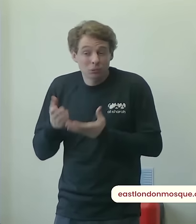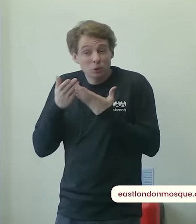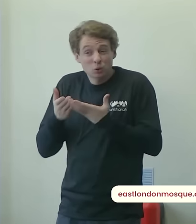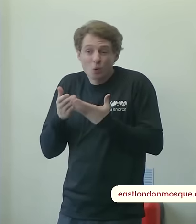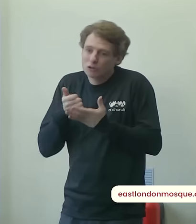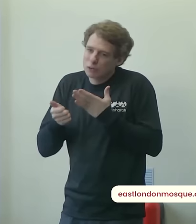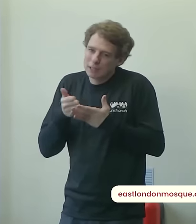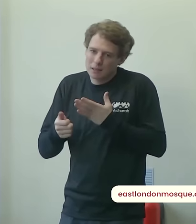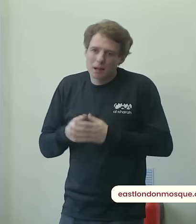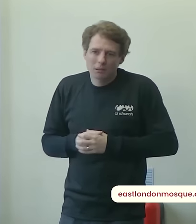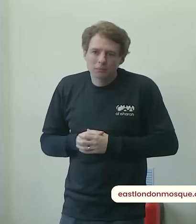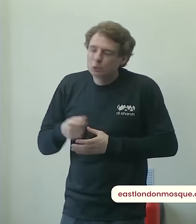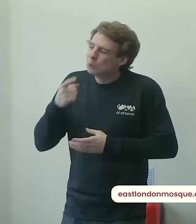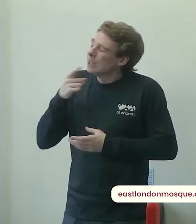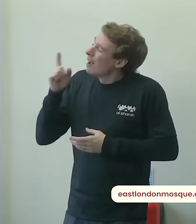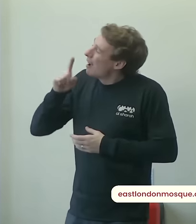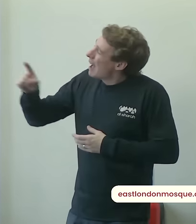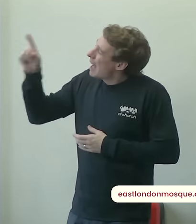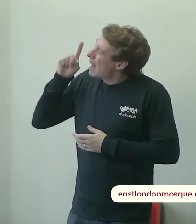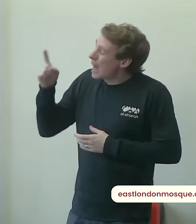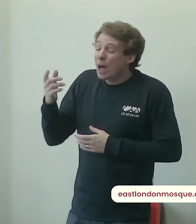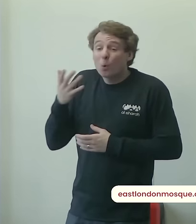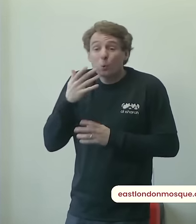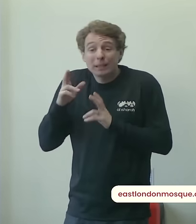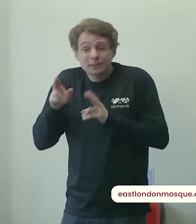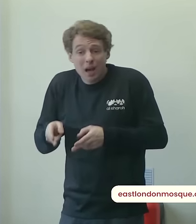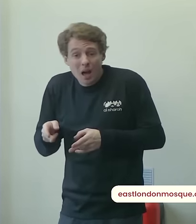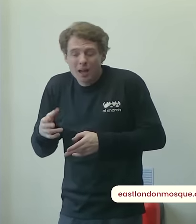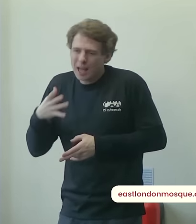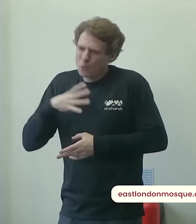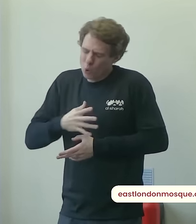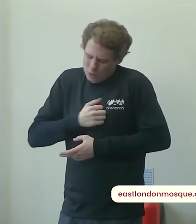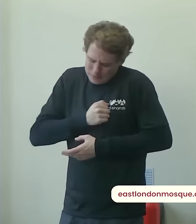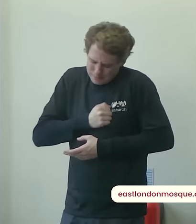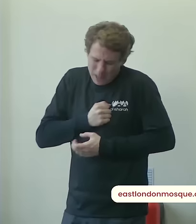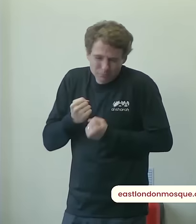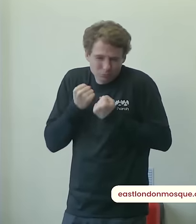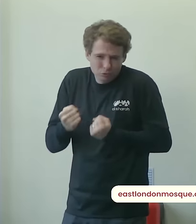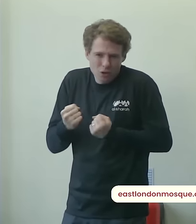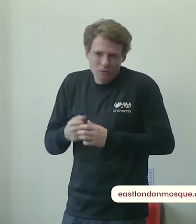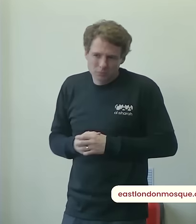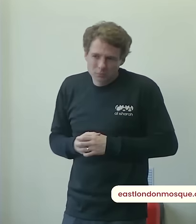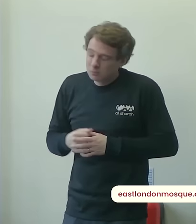oh allah take me in a condition where the deeds i did just before you took me were the best of my deeds